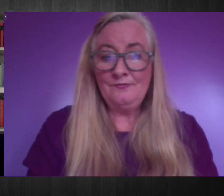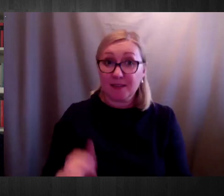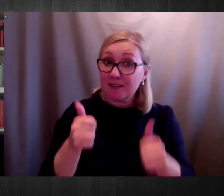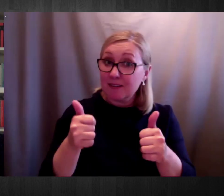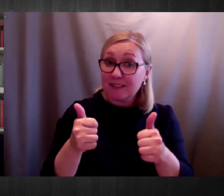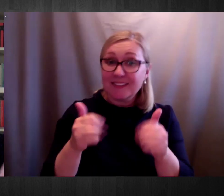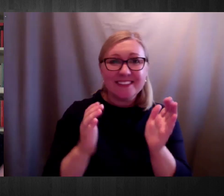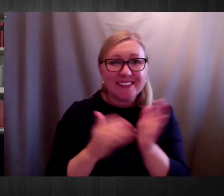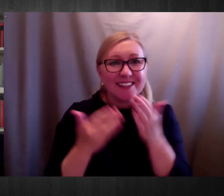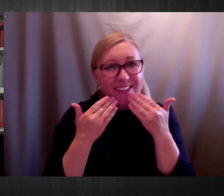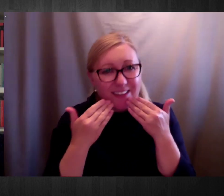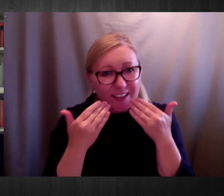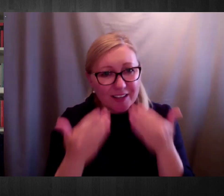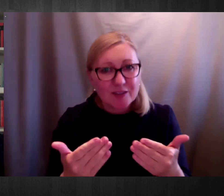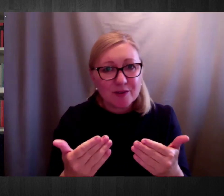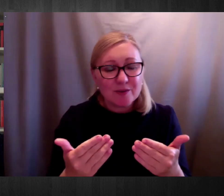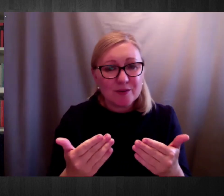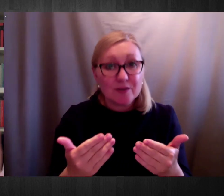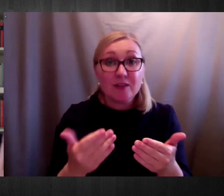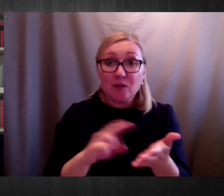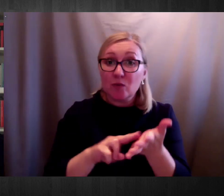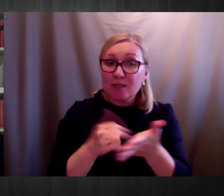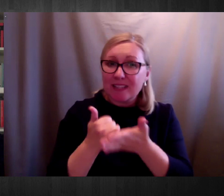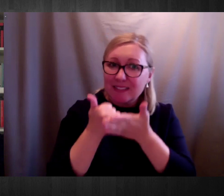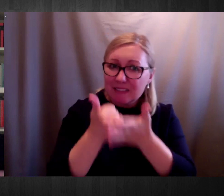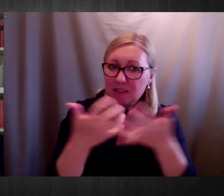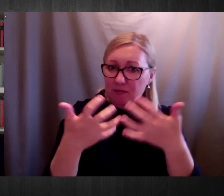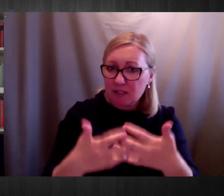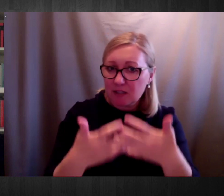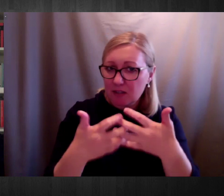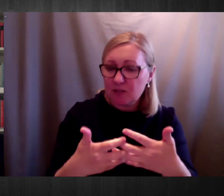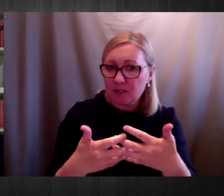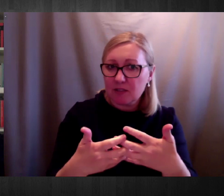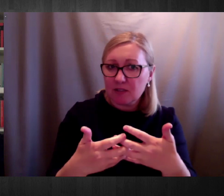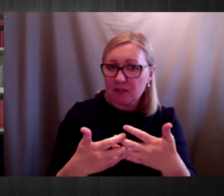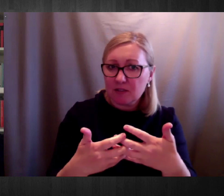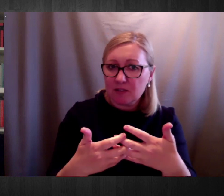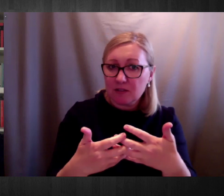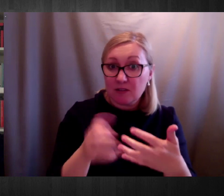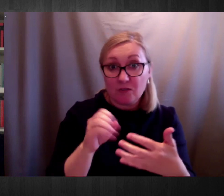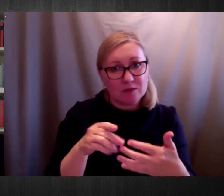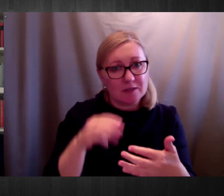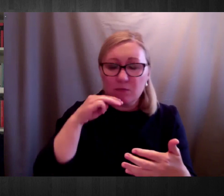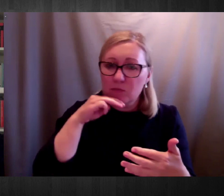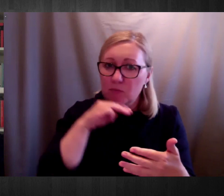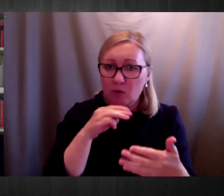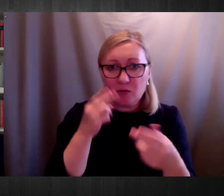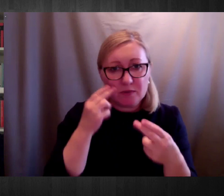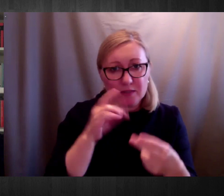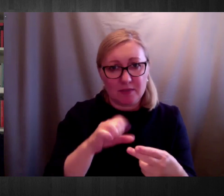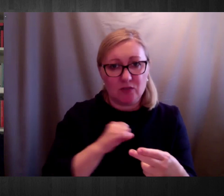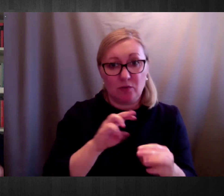We, the use of assistive technology, I think, is of course fundamental to guarantee the participation of many persons with disabilities.